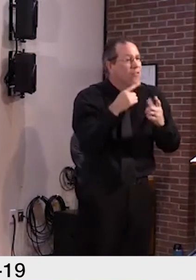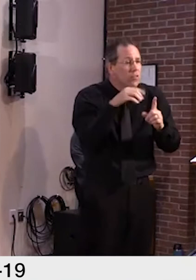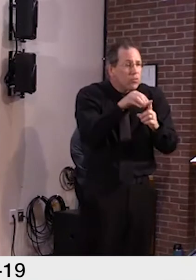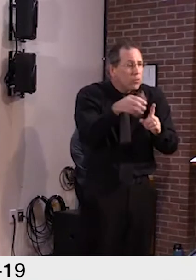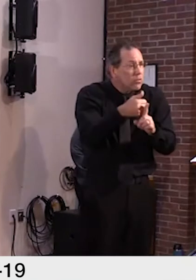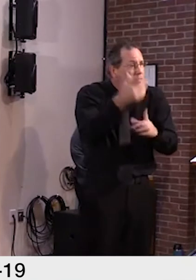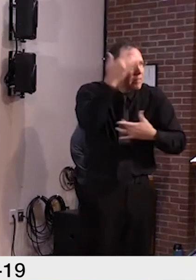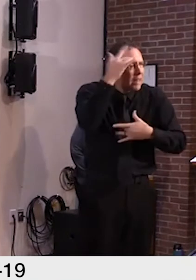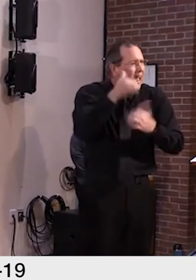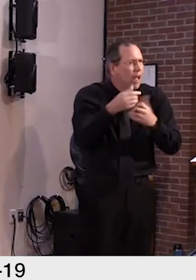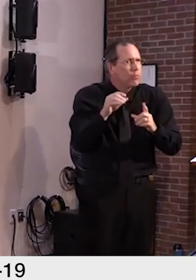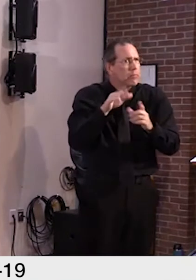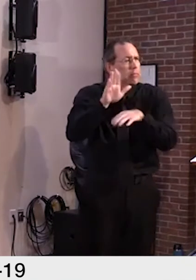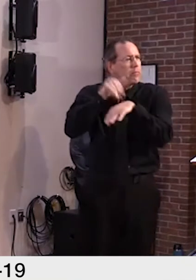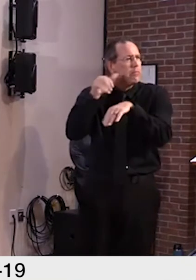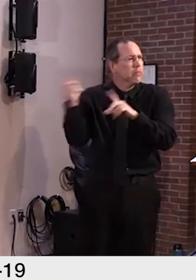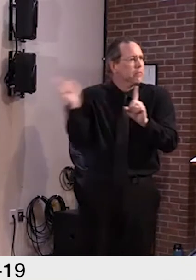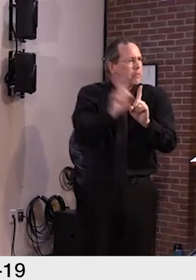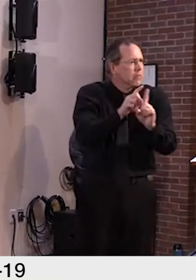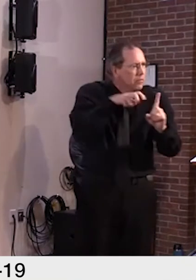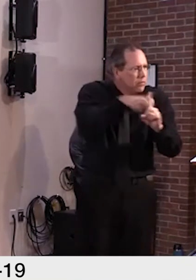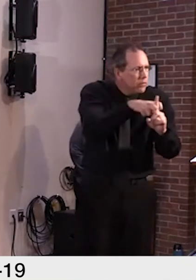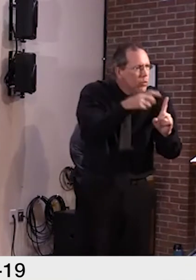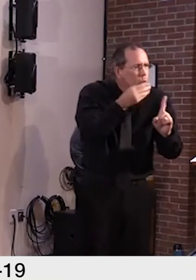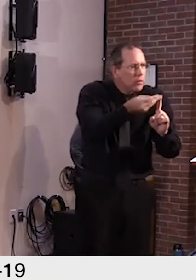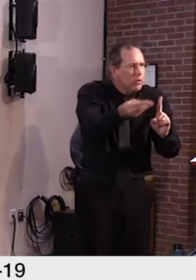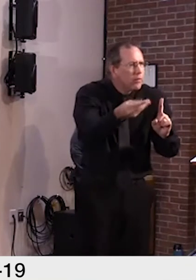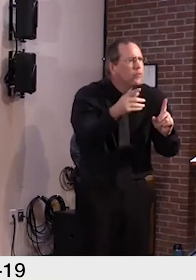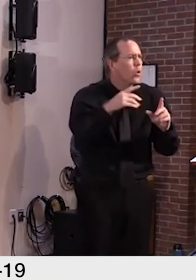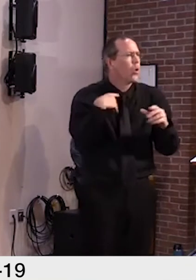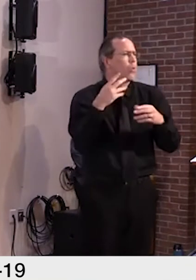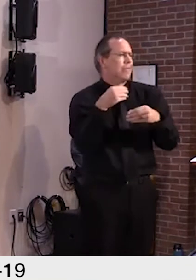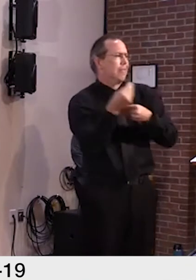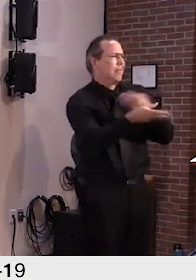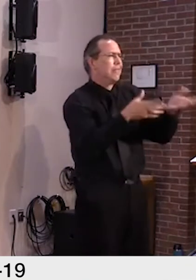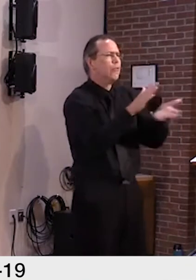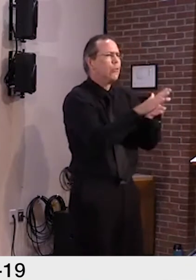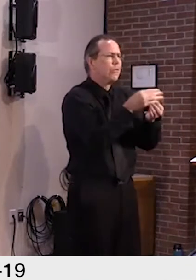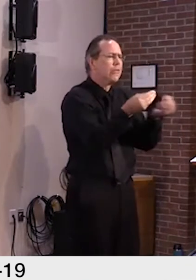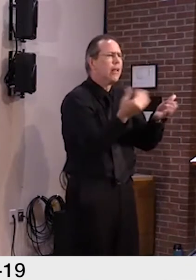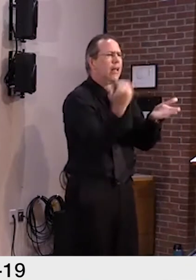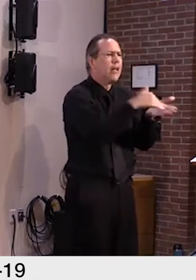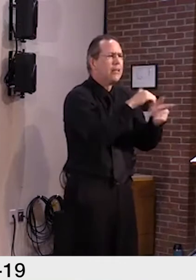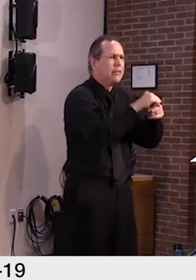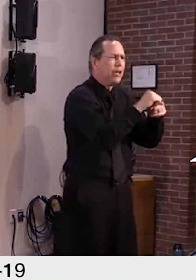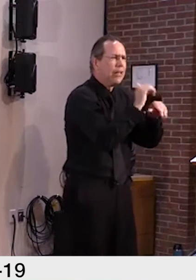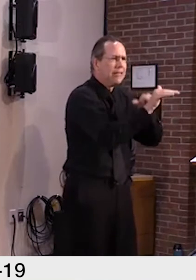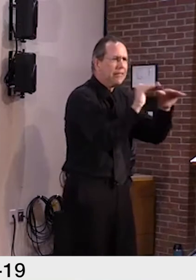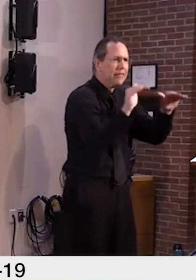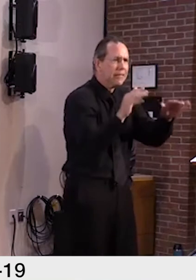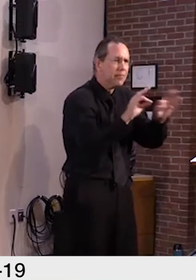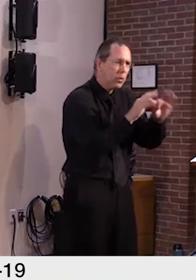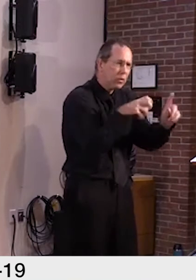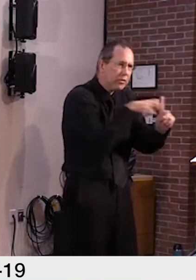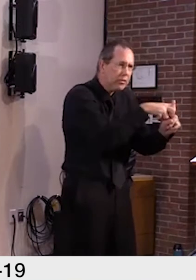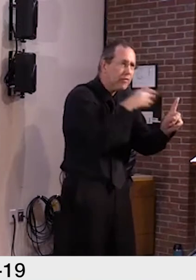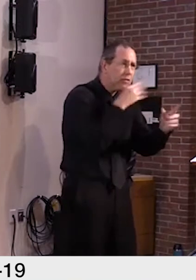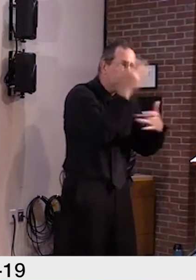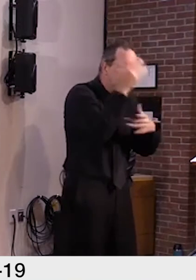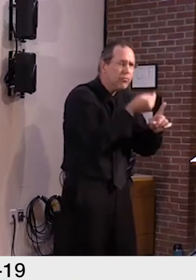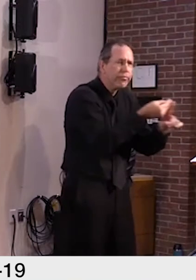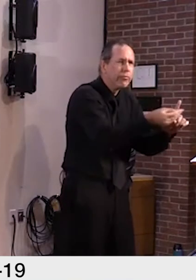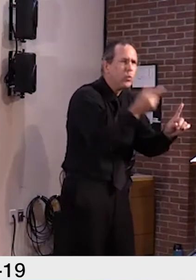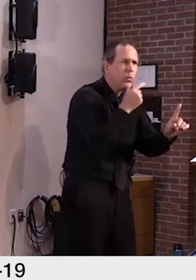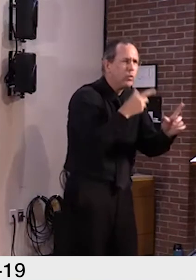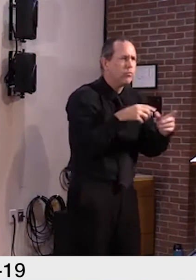Also this week, our leadership team at the Department of Health met to review our state-level health guidance. We have, as many of you know,